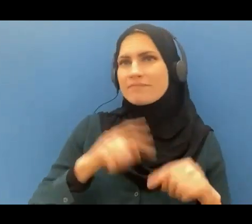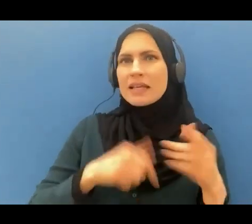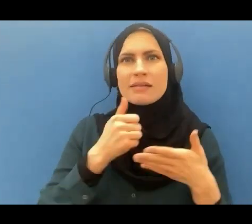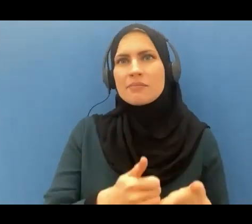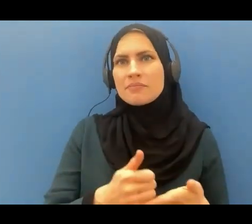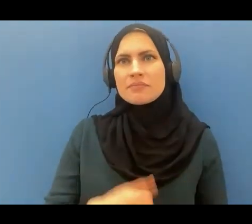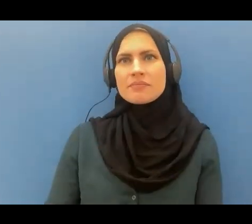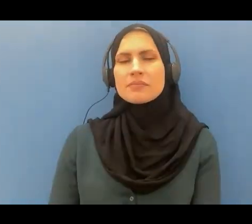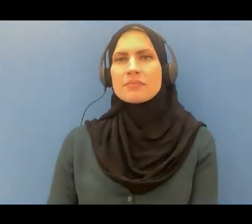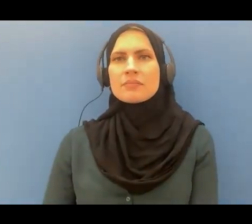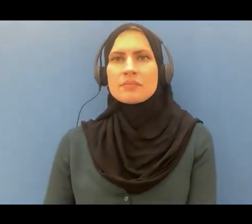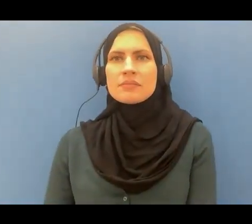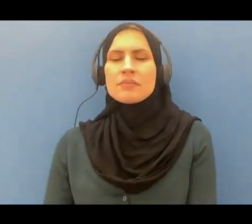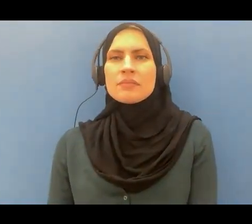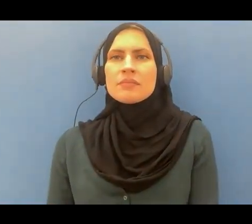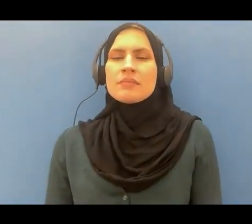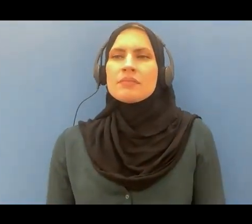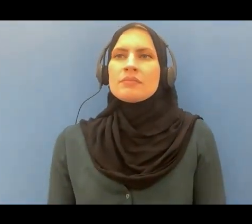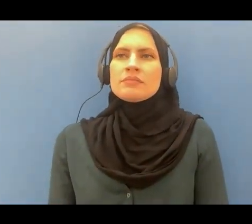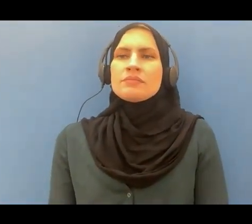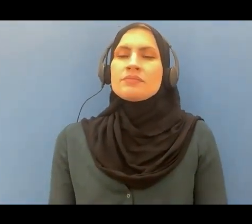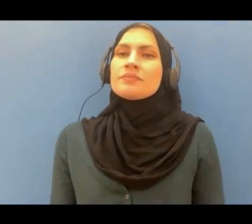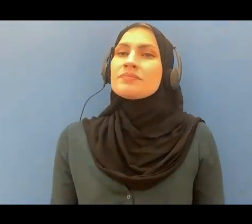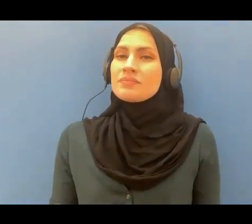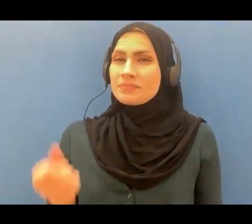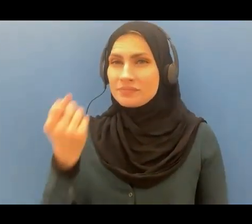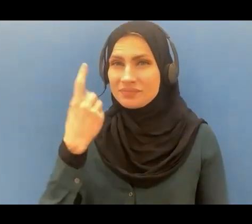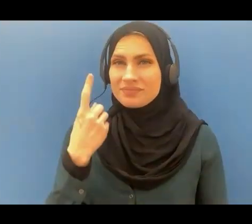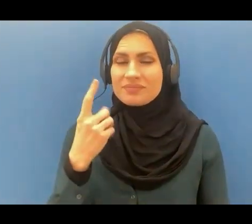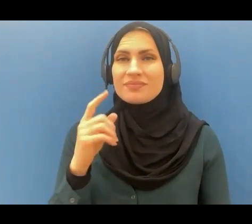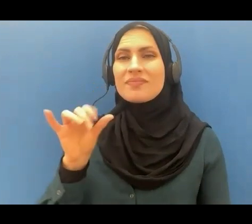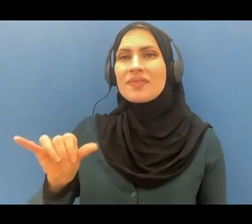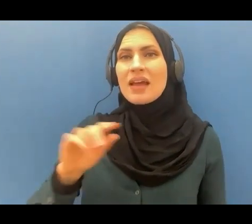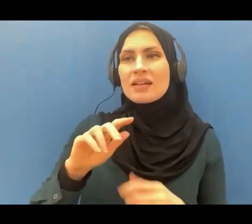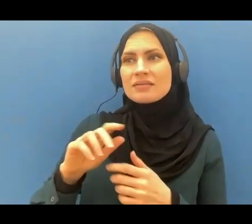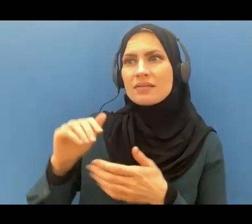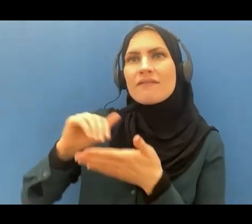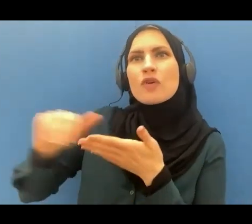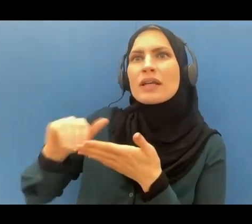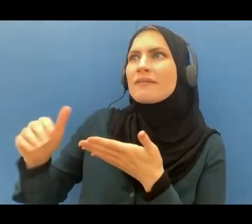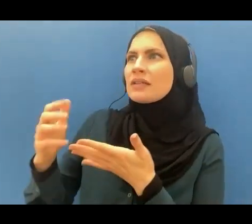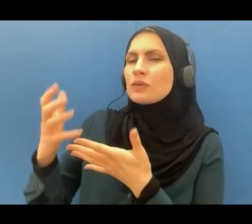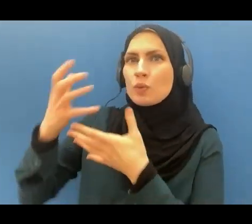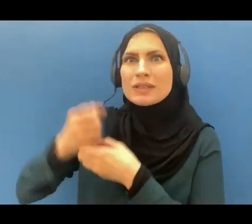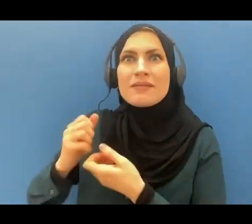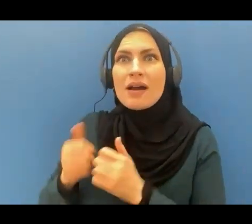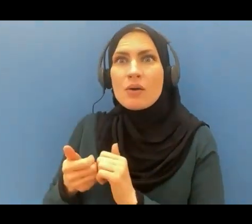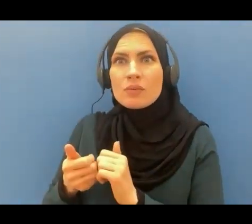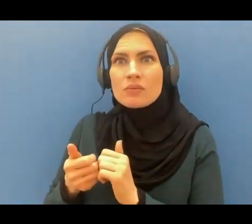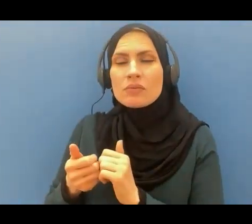So the condition for this type of forgiveness is that people should return